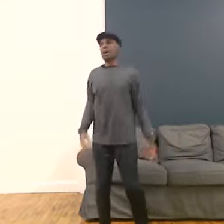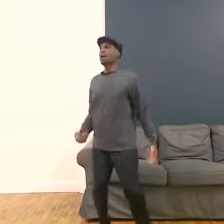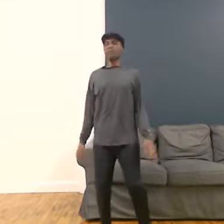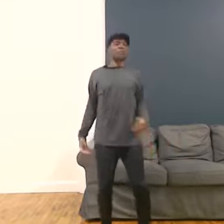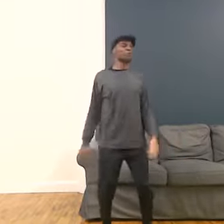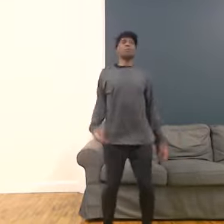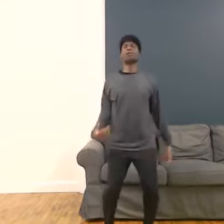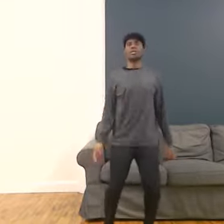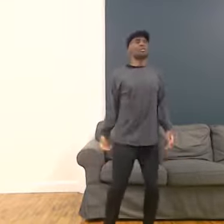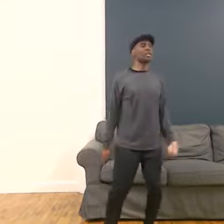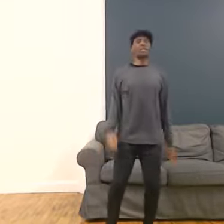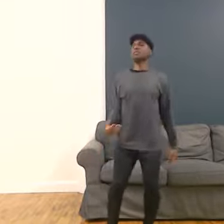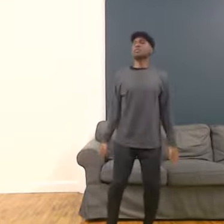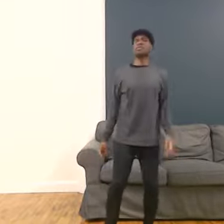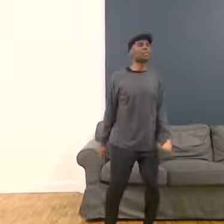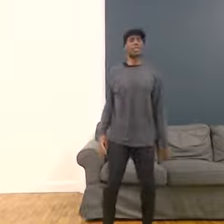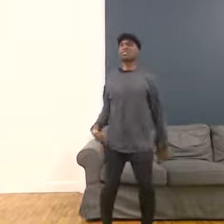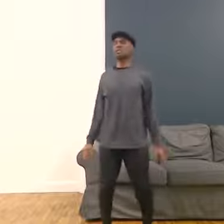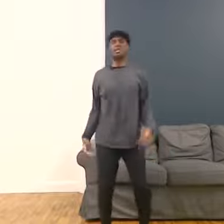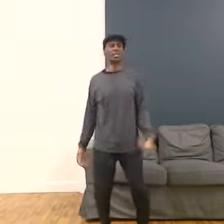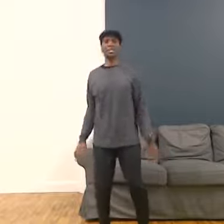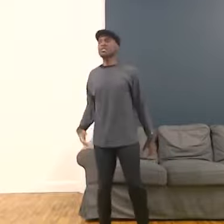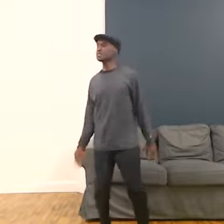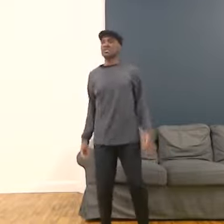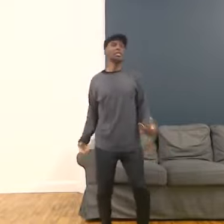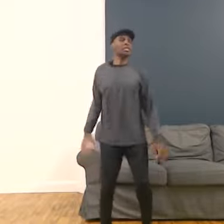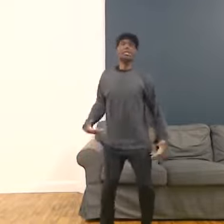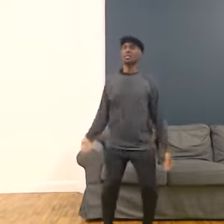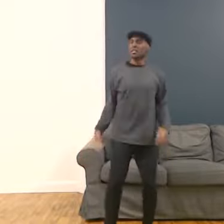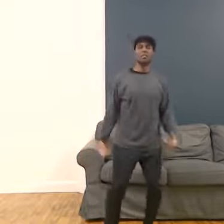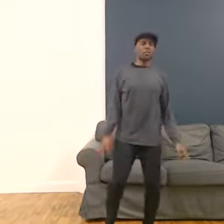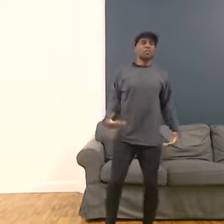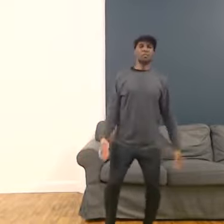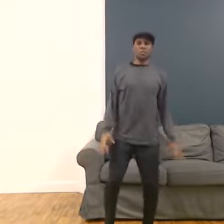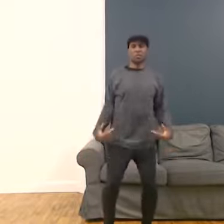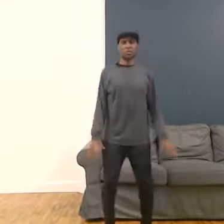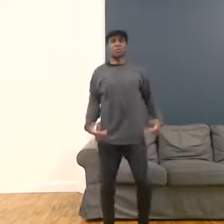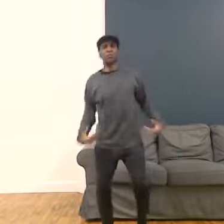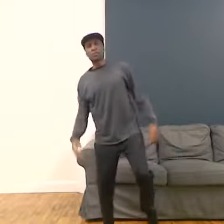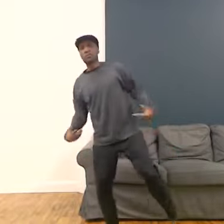let's bring if you want to shake for the next 20 seconds. Do what feels good for you.